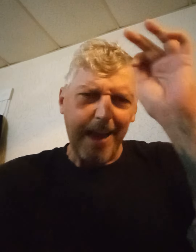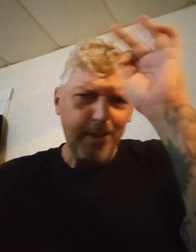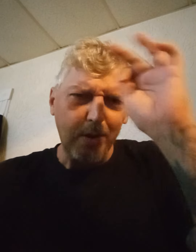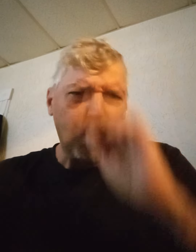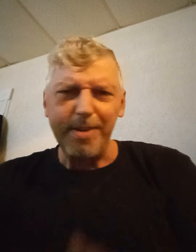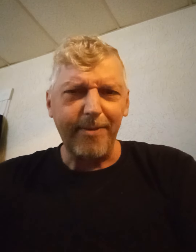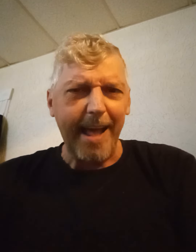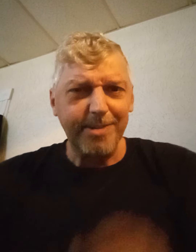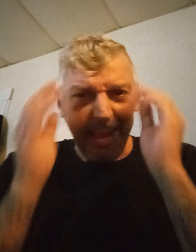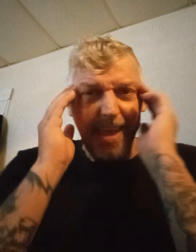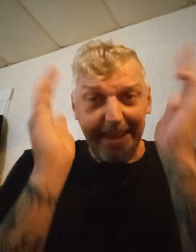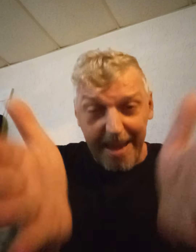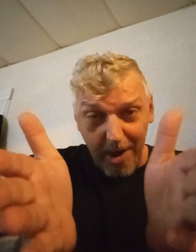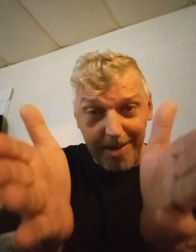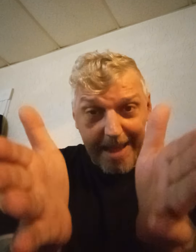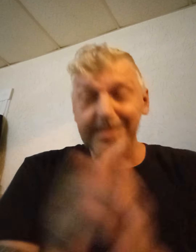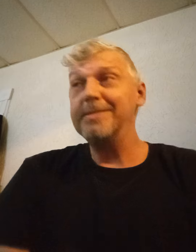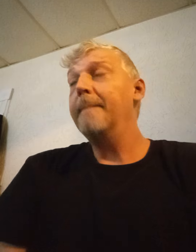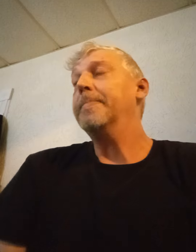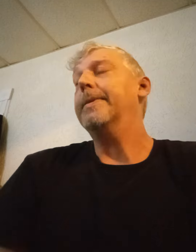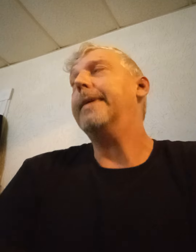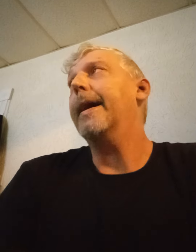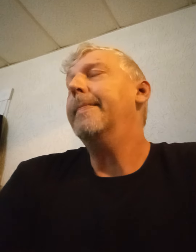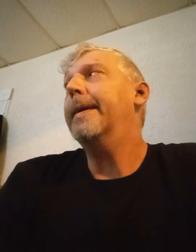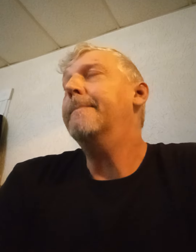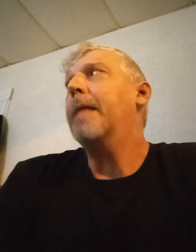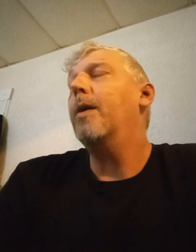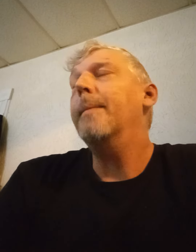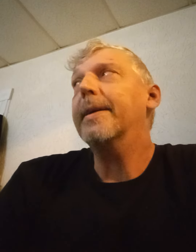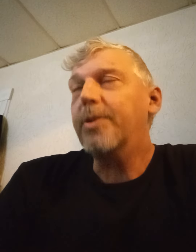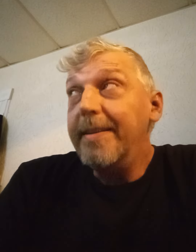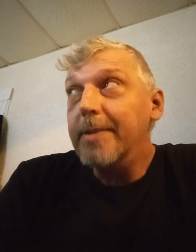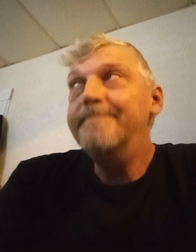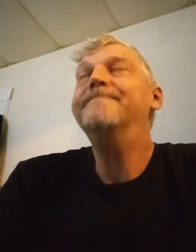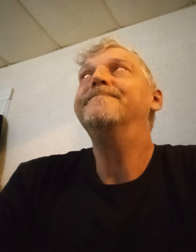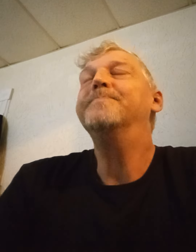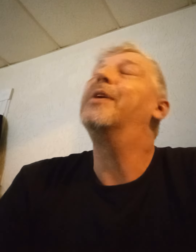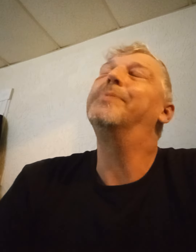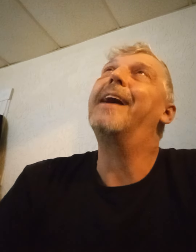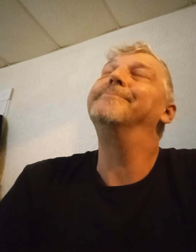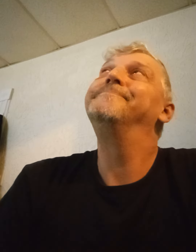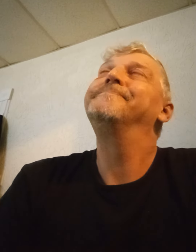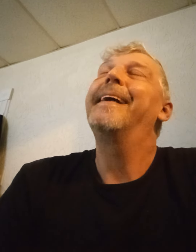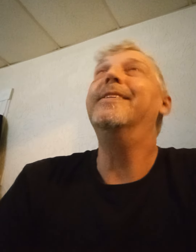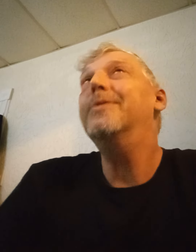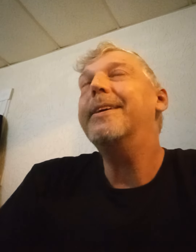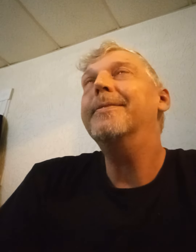guy that always wore different hats and gave out glasses yeah then i went back to greenville my hometown and who was there